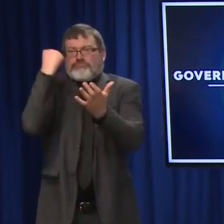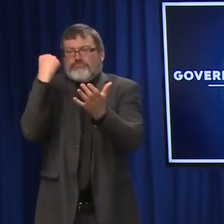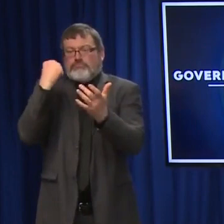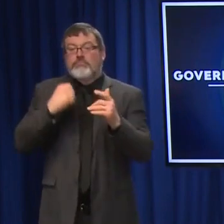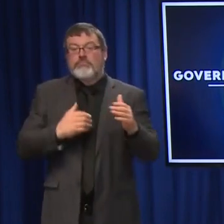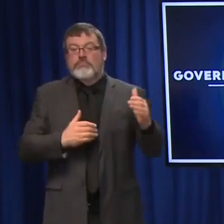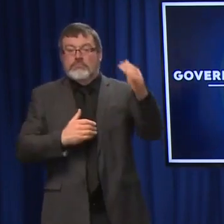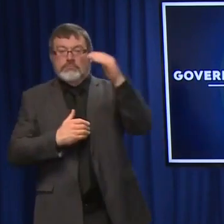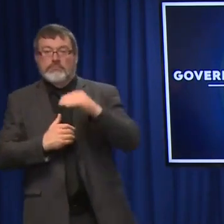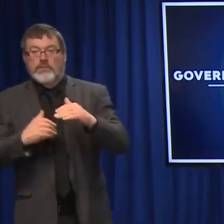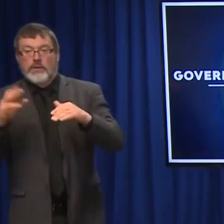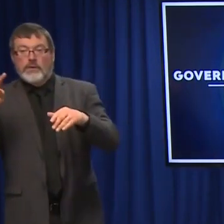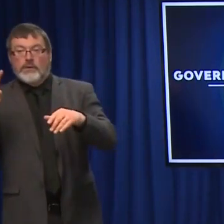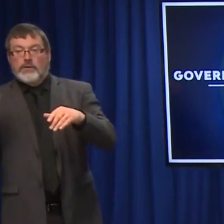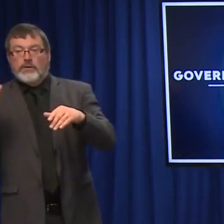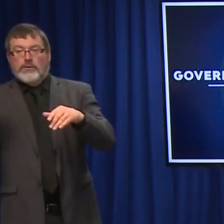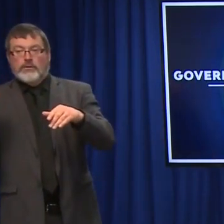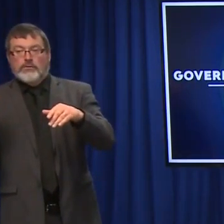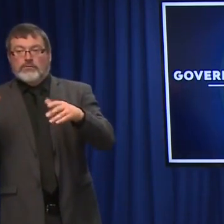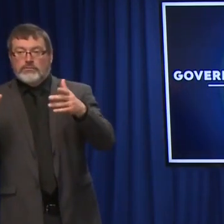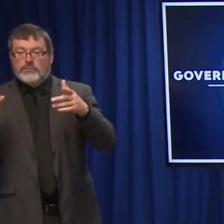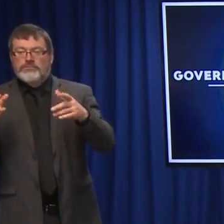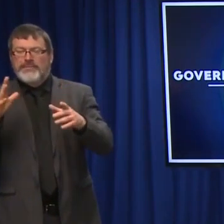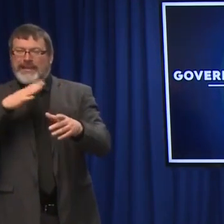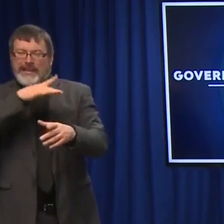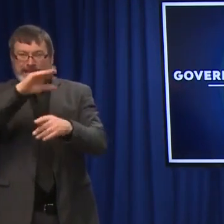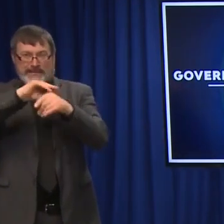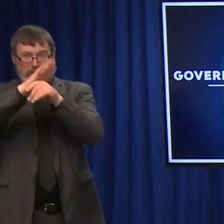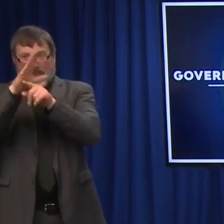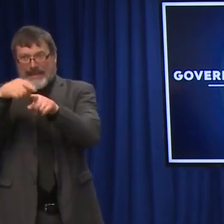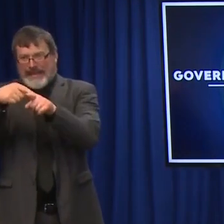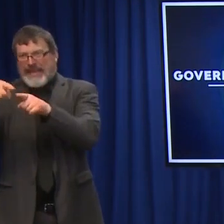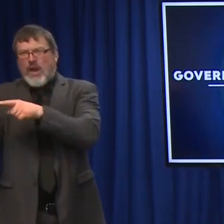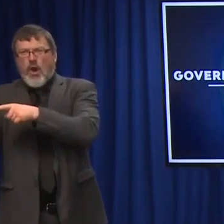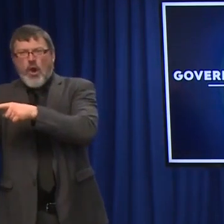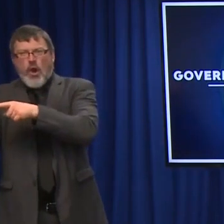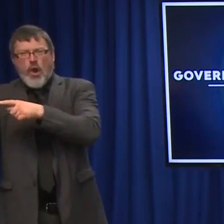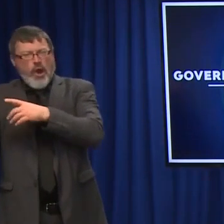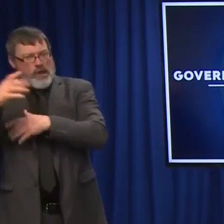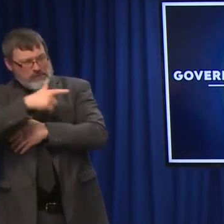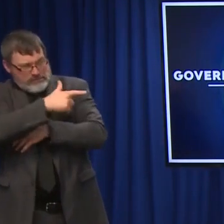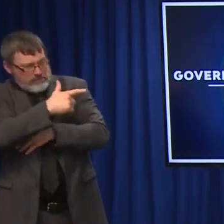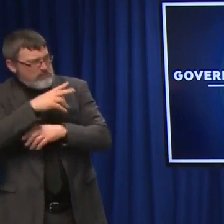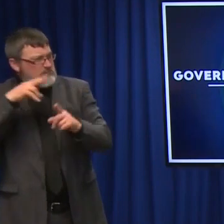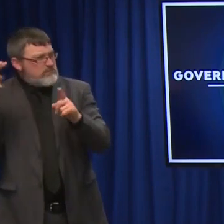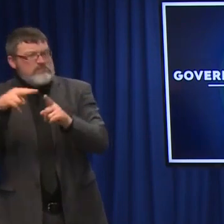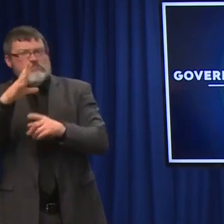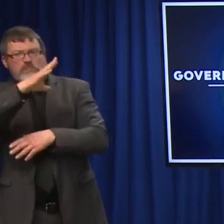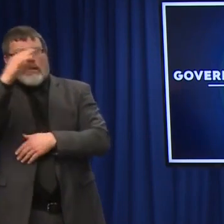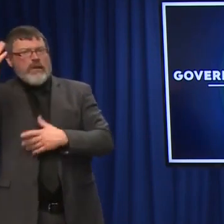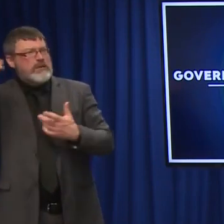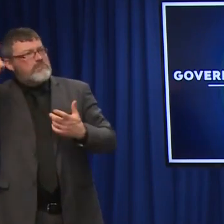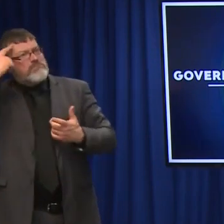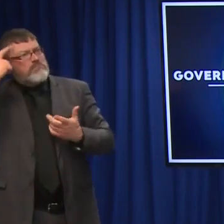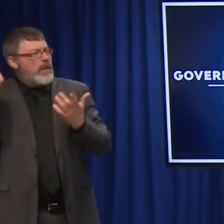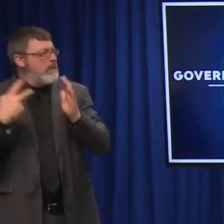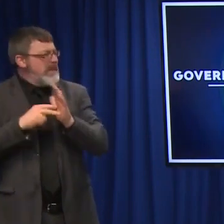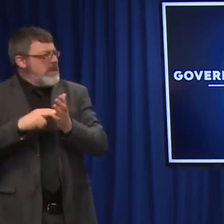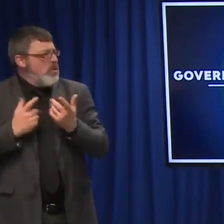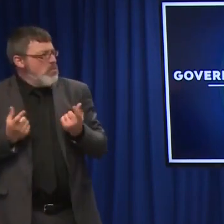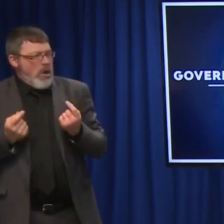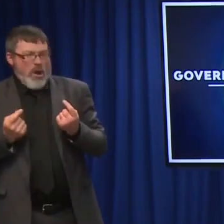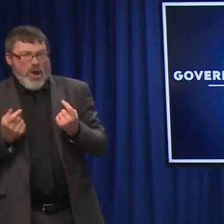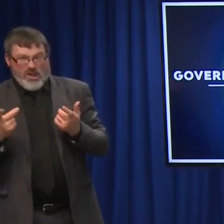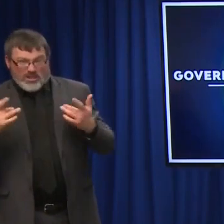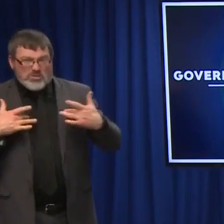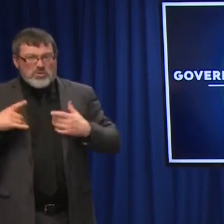people should know about the Omicron variant and COVID-19 right now from your perspective? I think it goes back to what we've talked